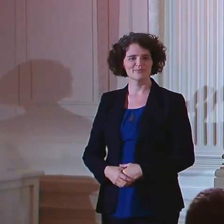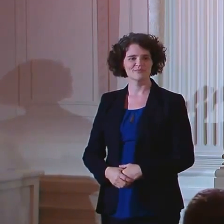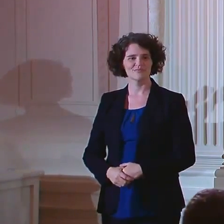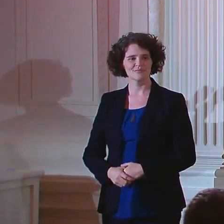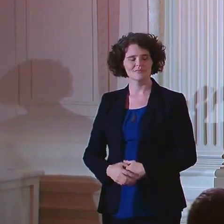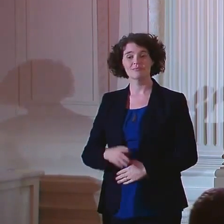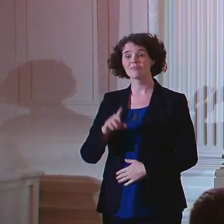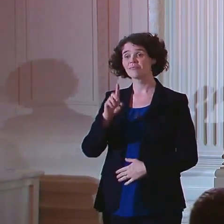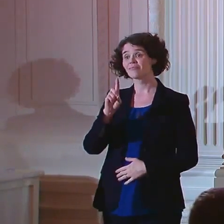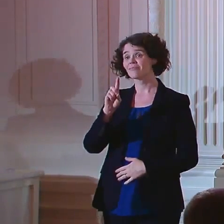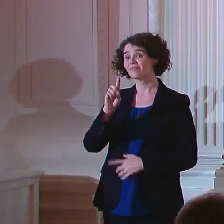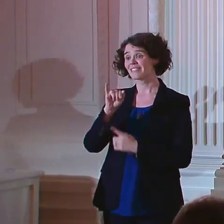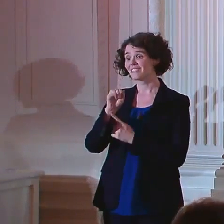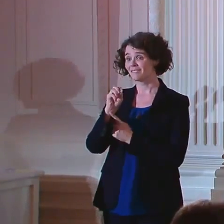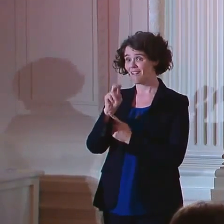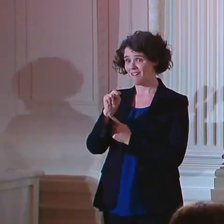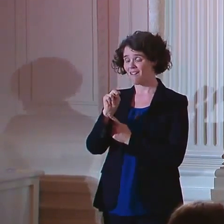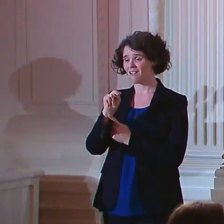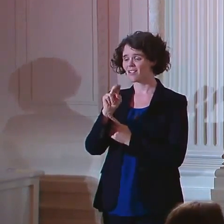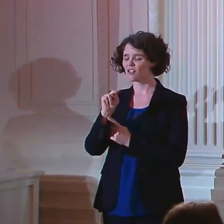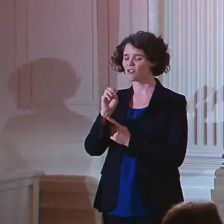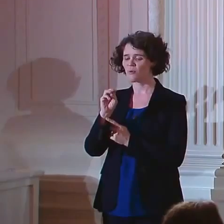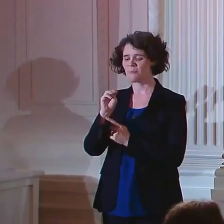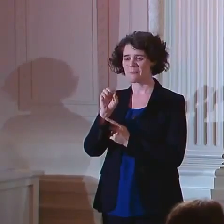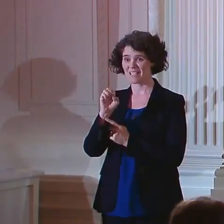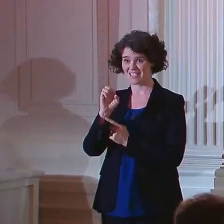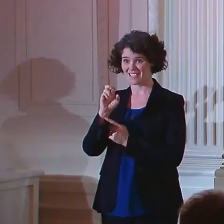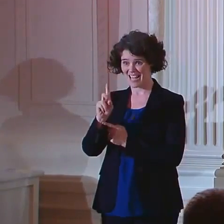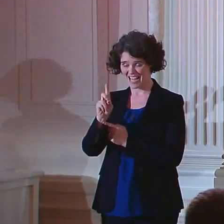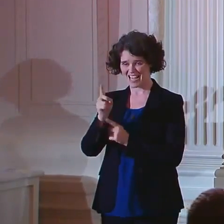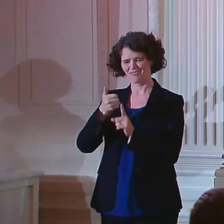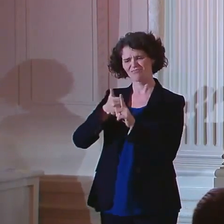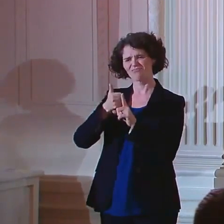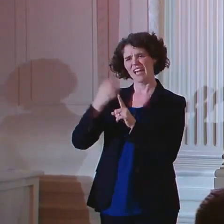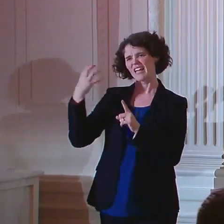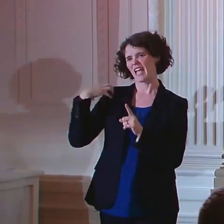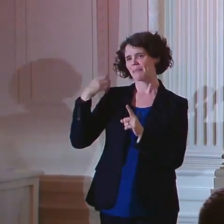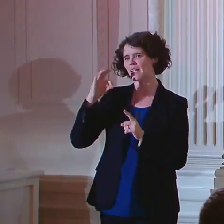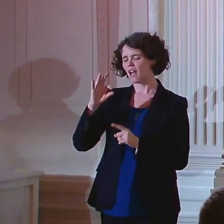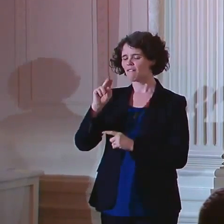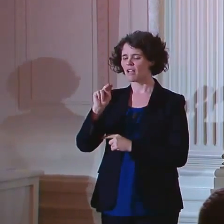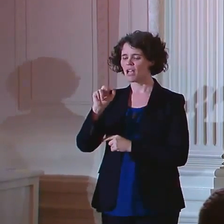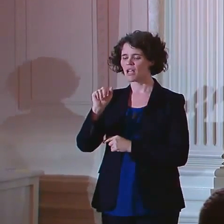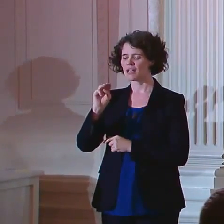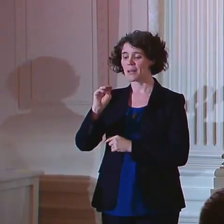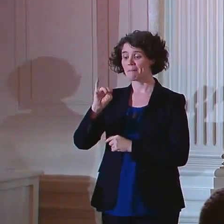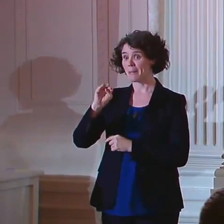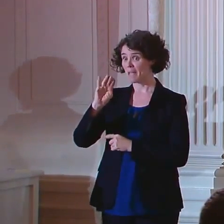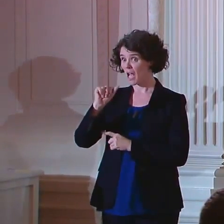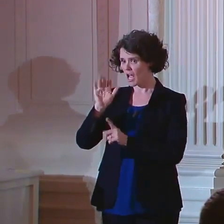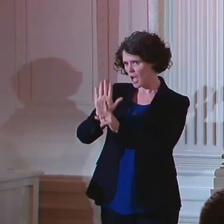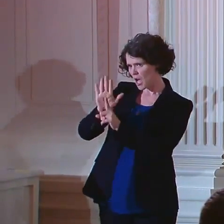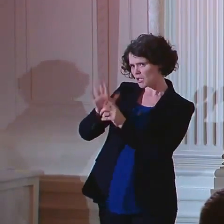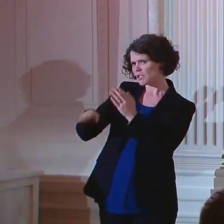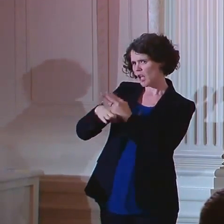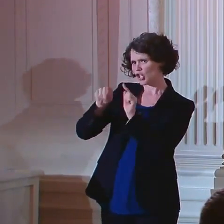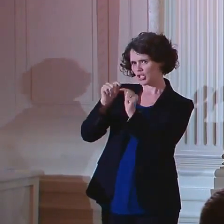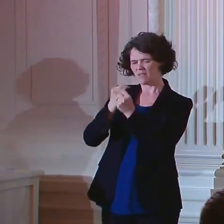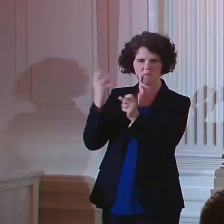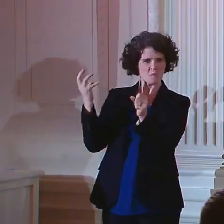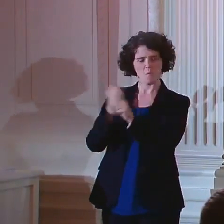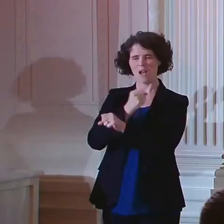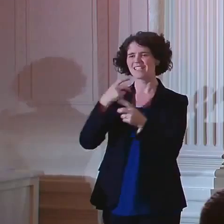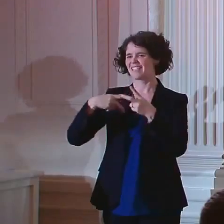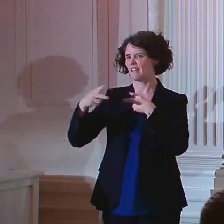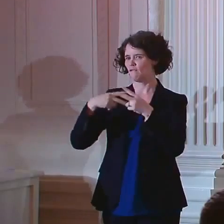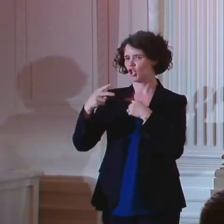And Dion Nomeseb was a captain of Namibia's soccer team when they won silver in the 2007 World